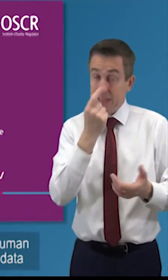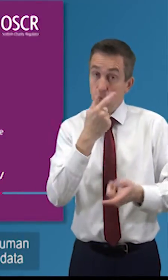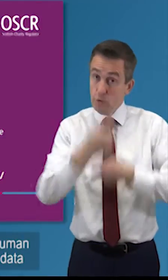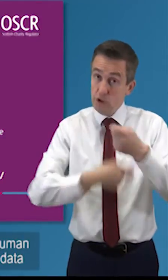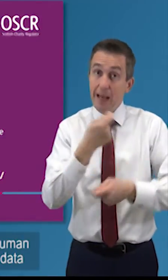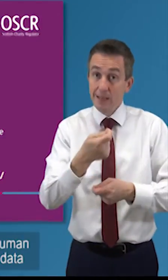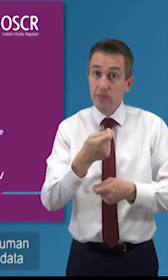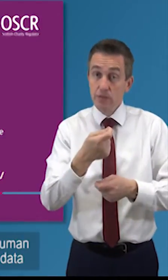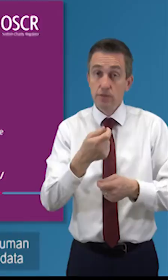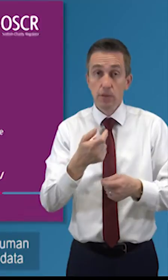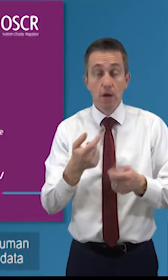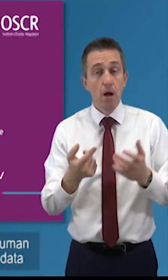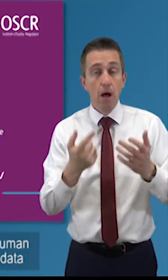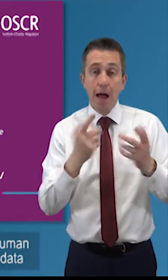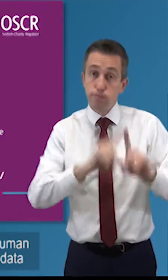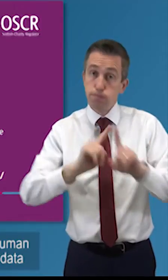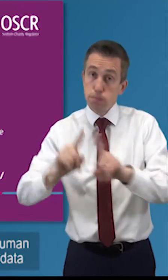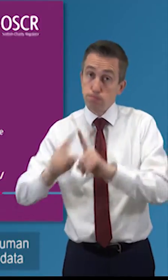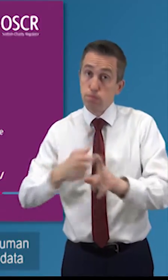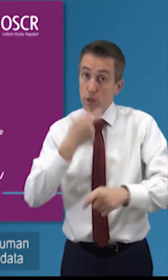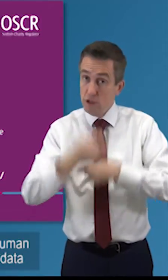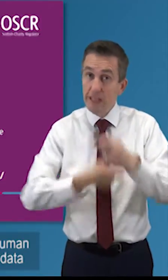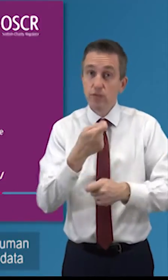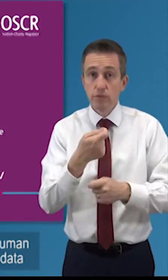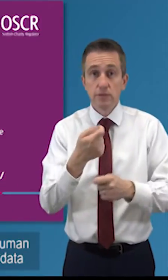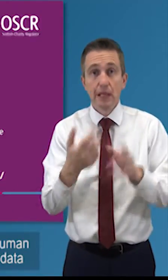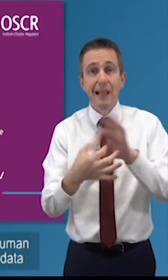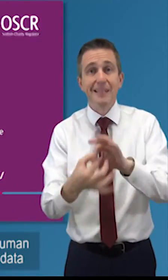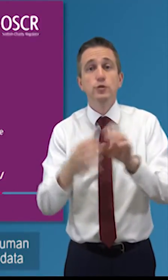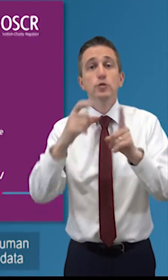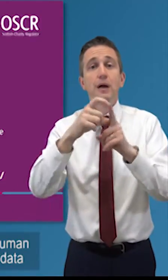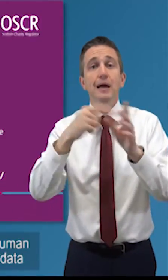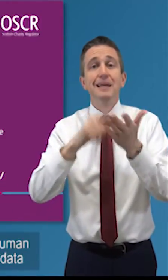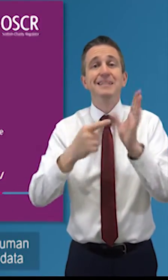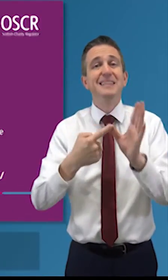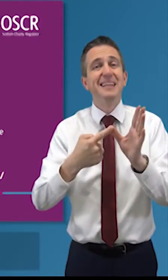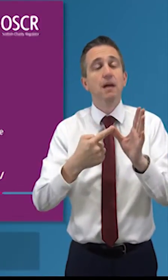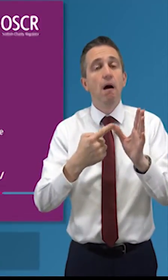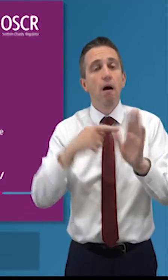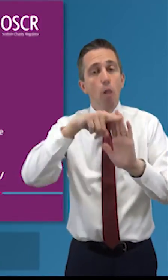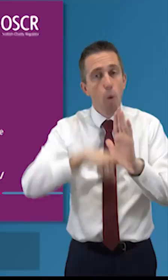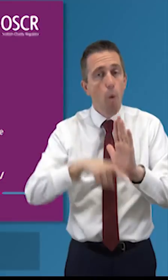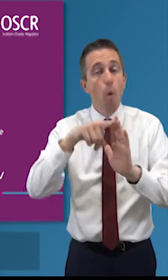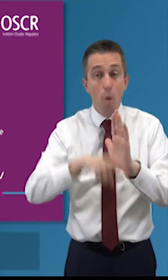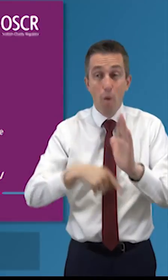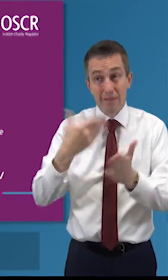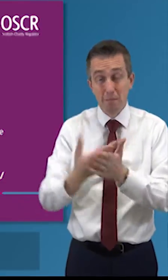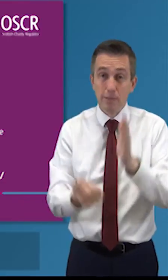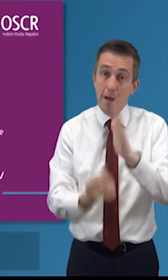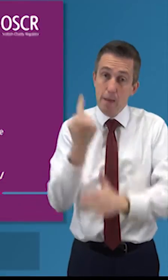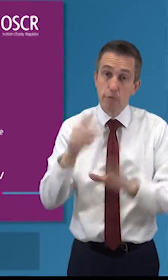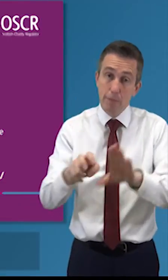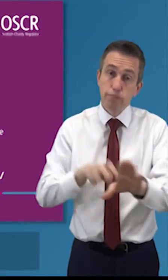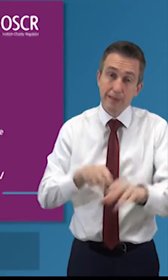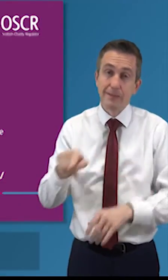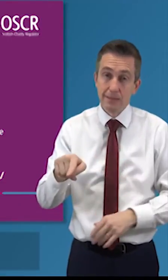in terms of human rights law they'll also be changed may well be changes in terms of data law and that depends on on